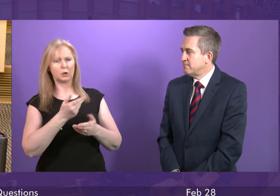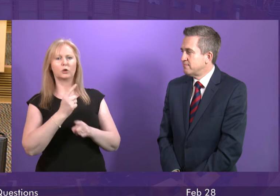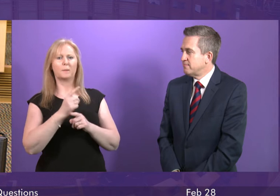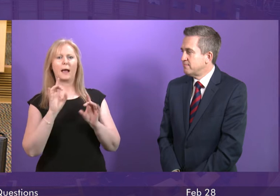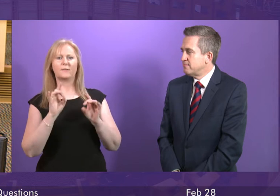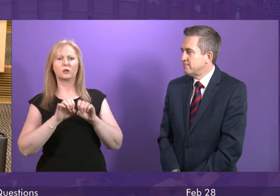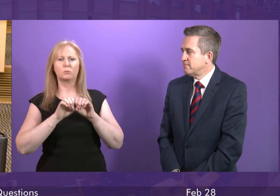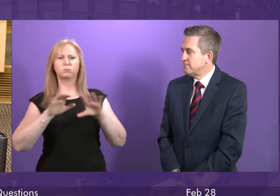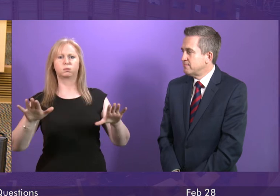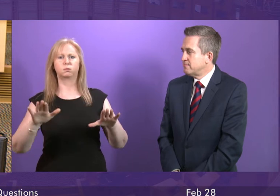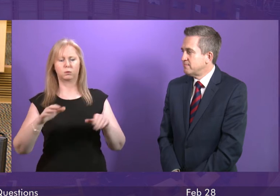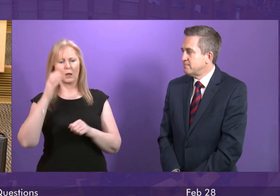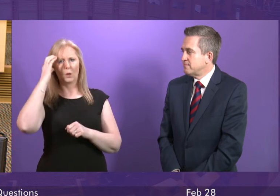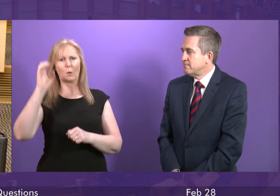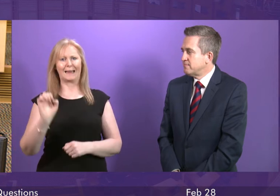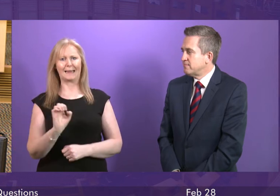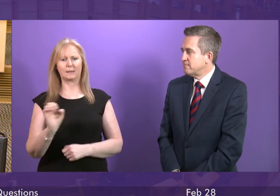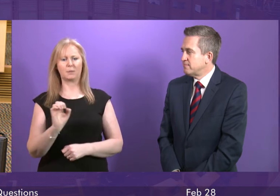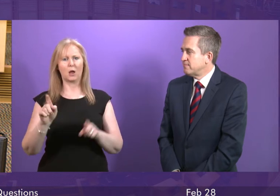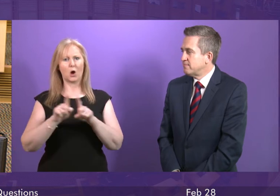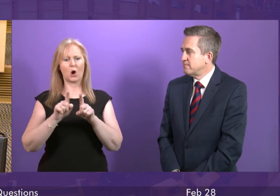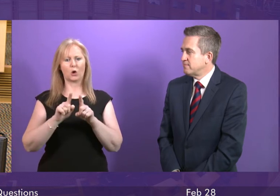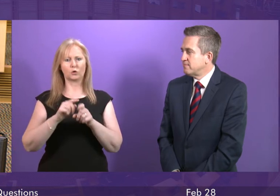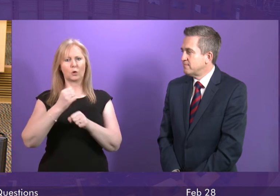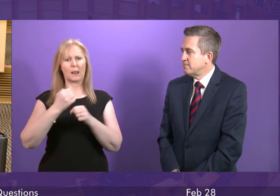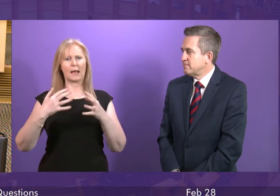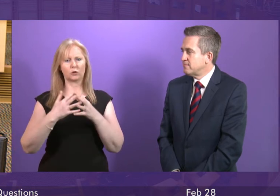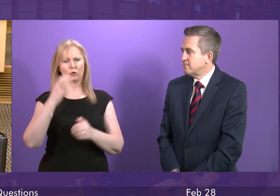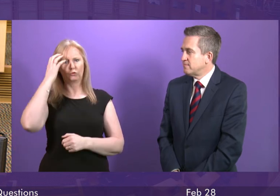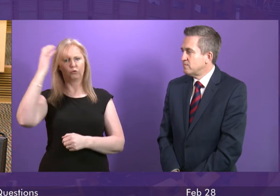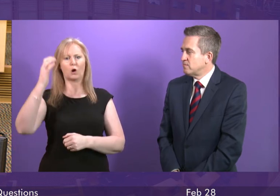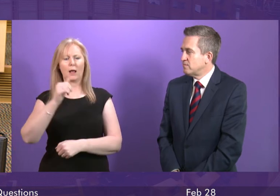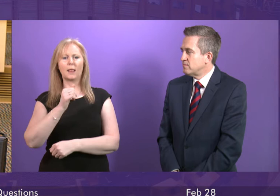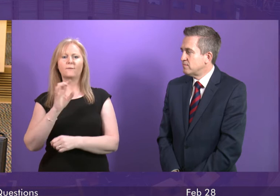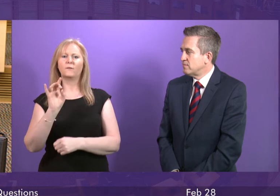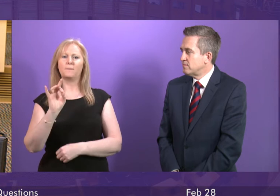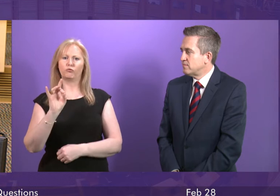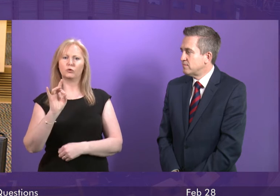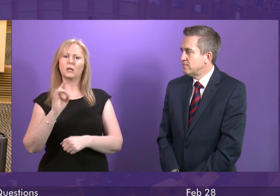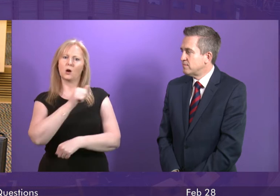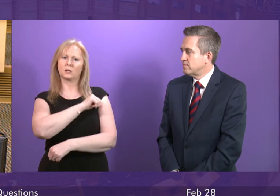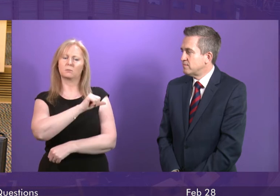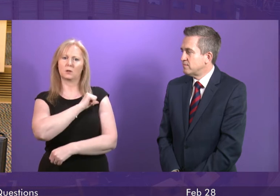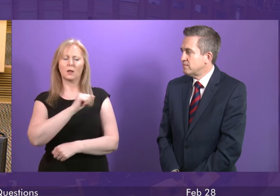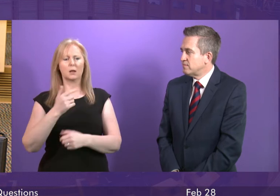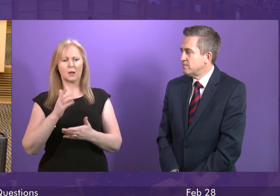at the Queen Elizabeth and the Glasgow Royal Infirmary. Those are serious and they are taken seriously. But the overall